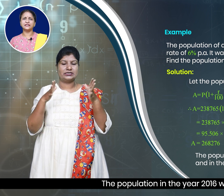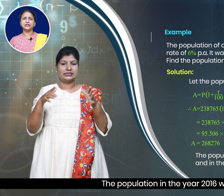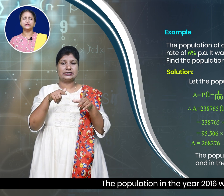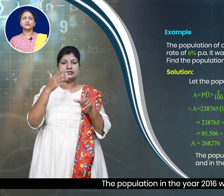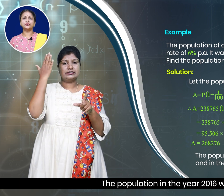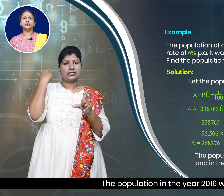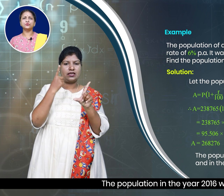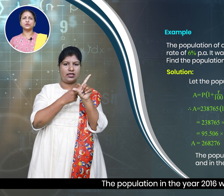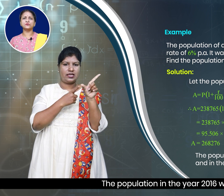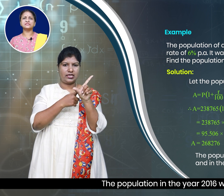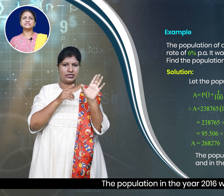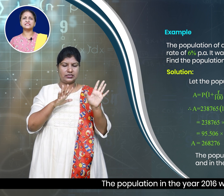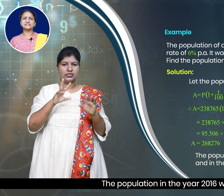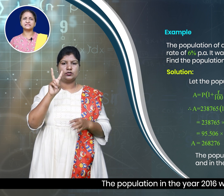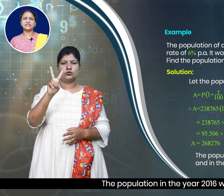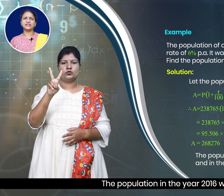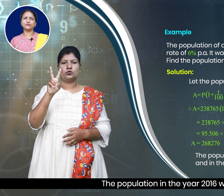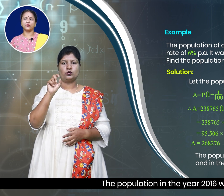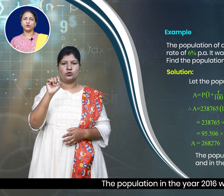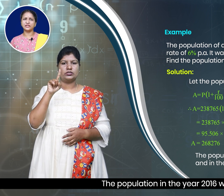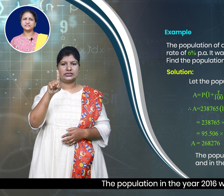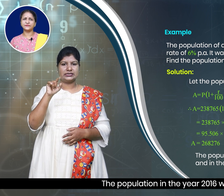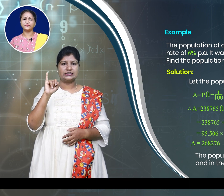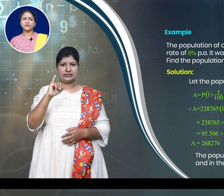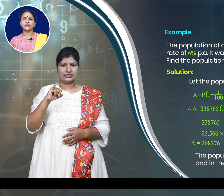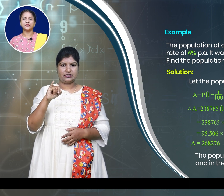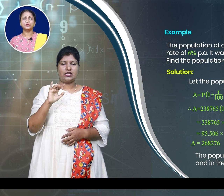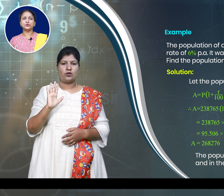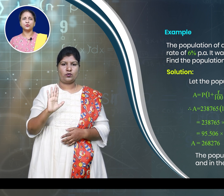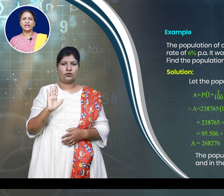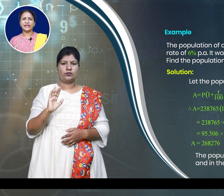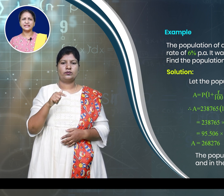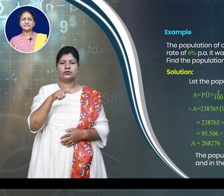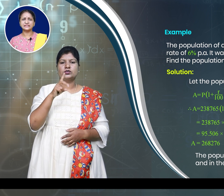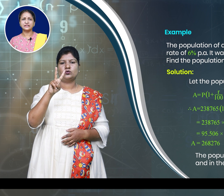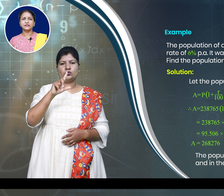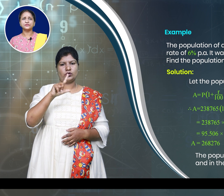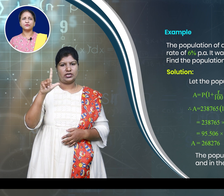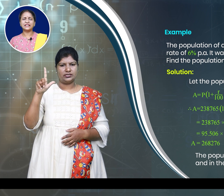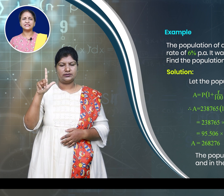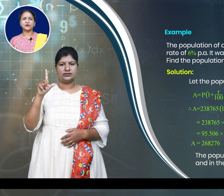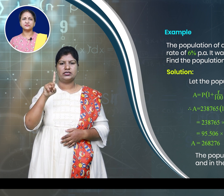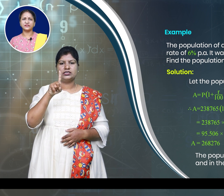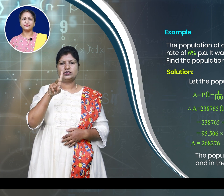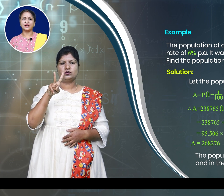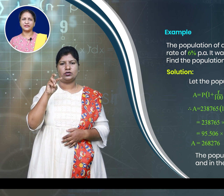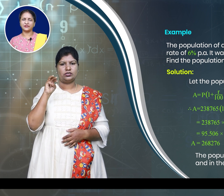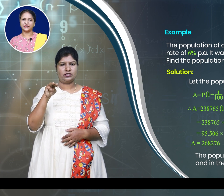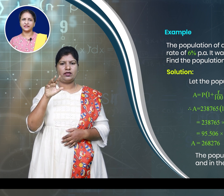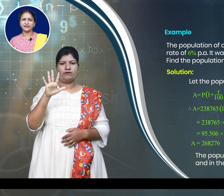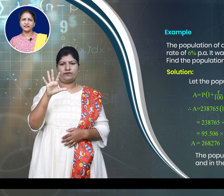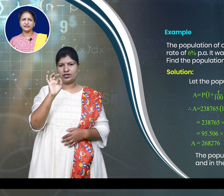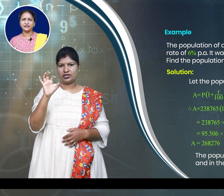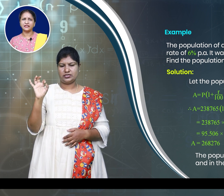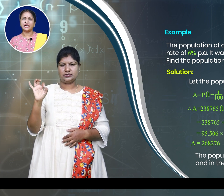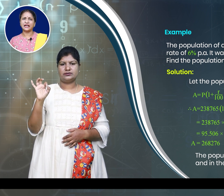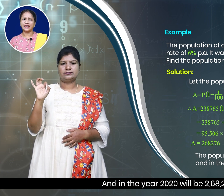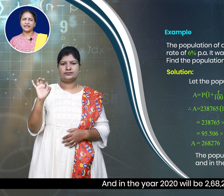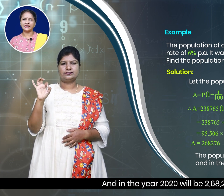2016 was 2,12,500 and